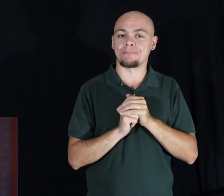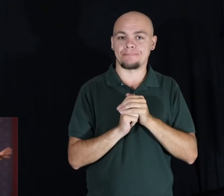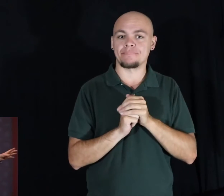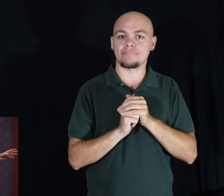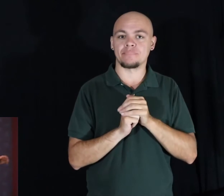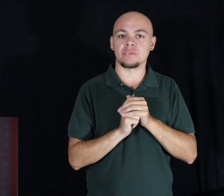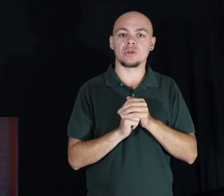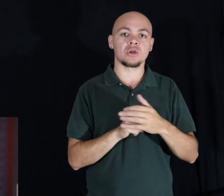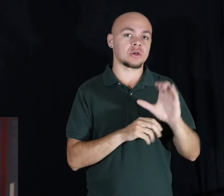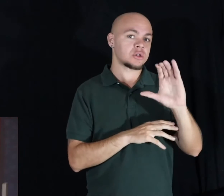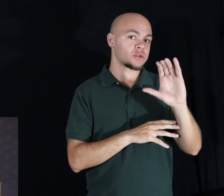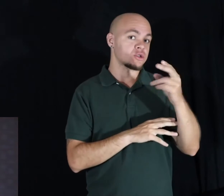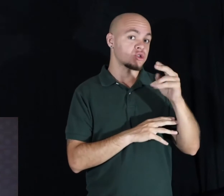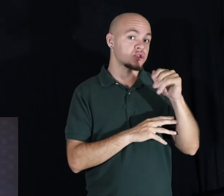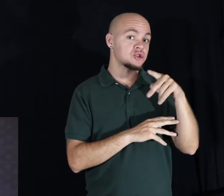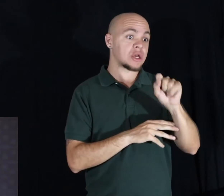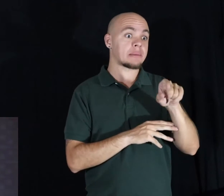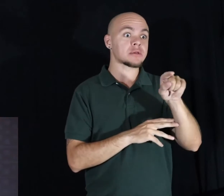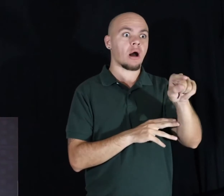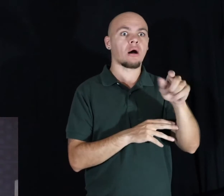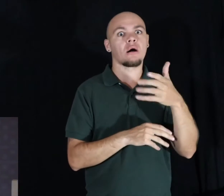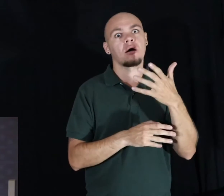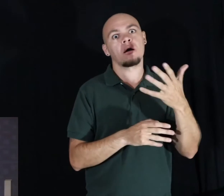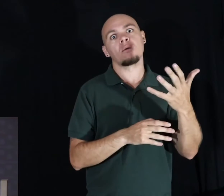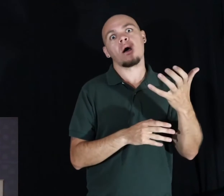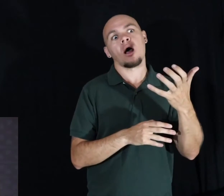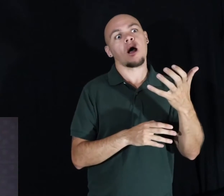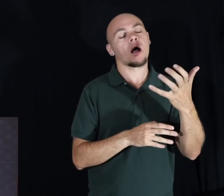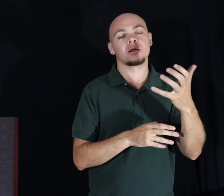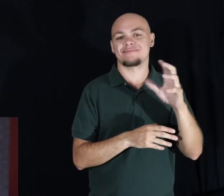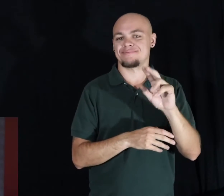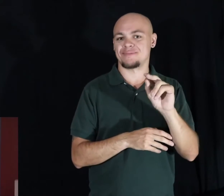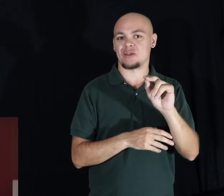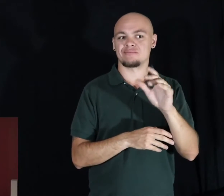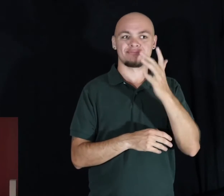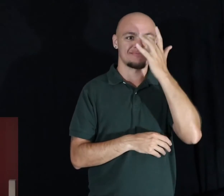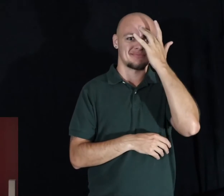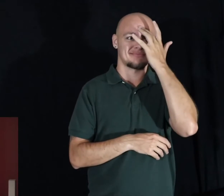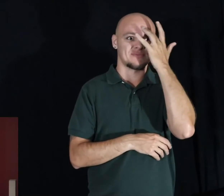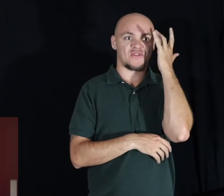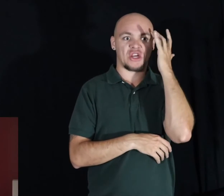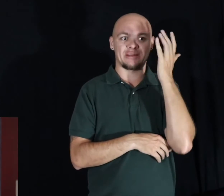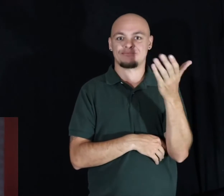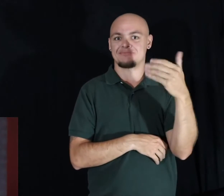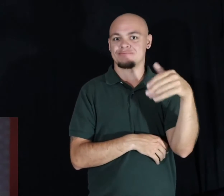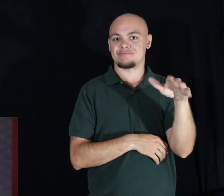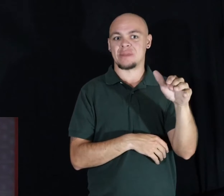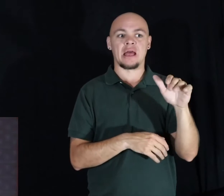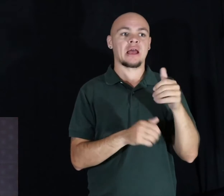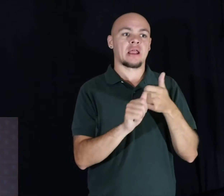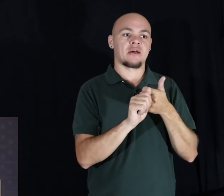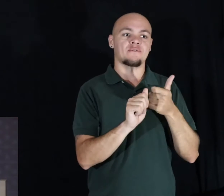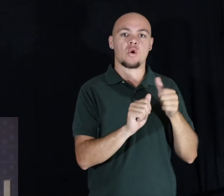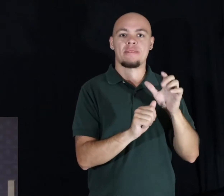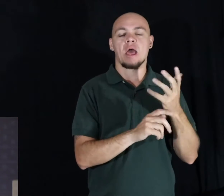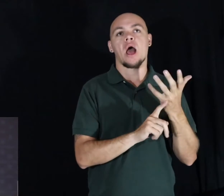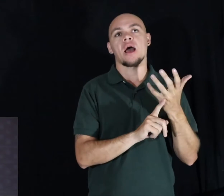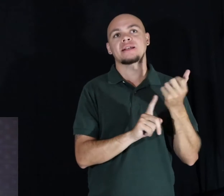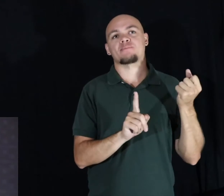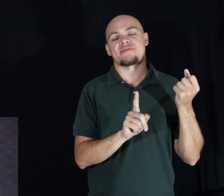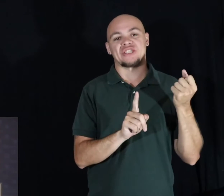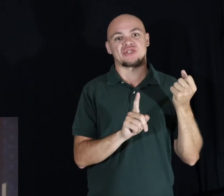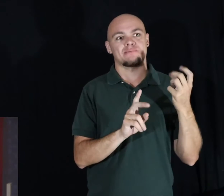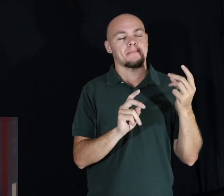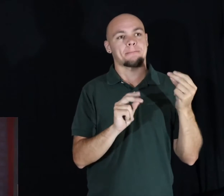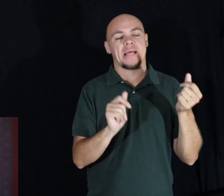that if there's no chips on the counter calling your name, it's likely that you'll just forget about them and completely avoid the feeling of deprivation all at once.